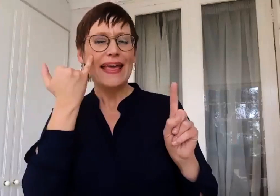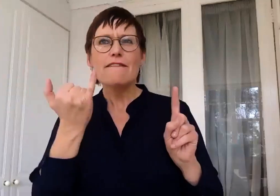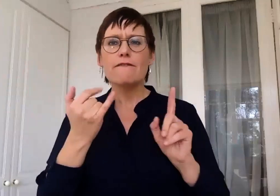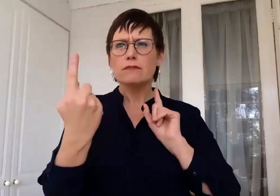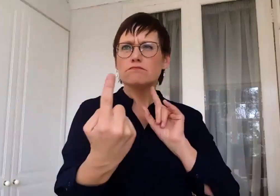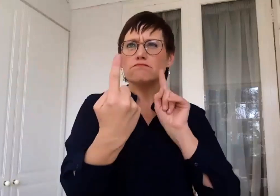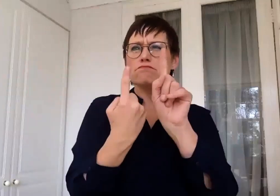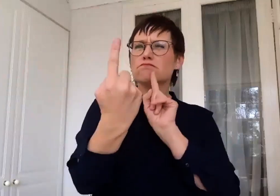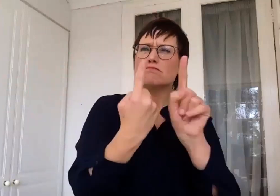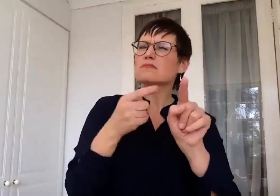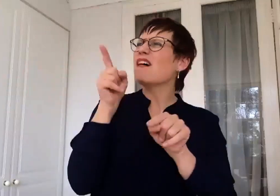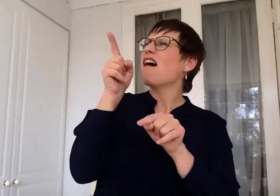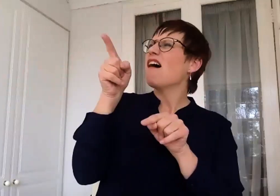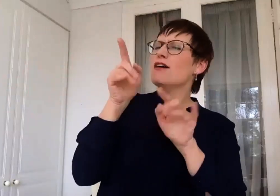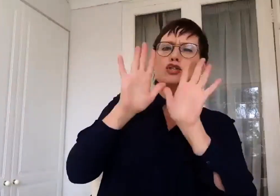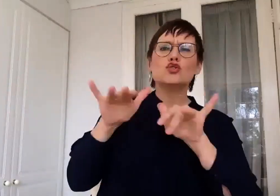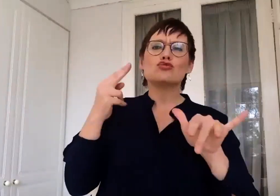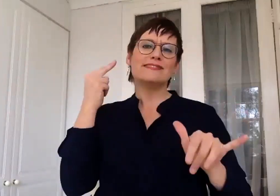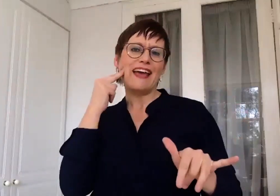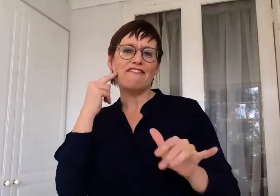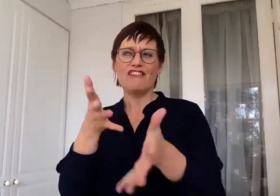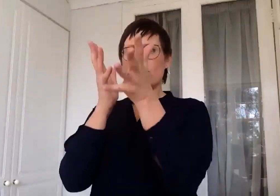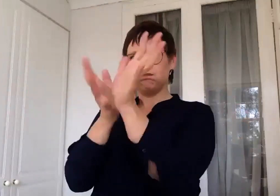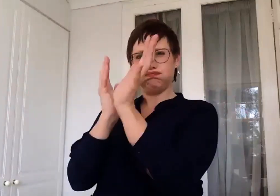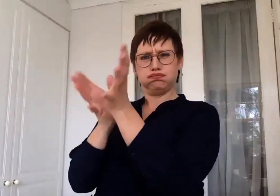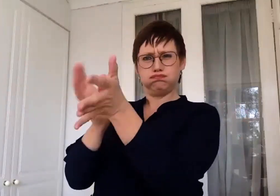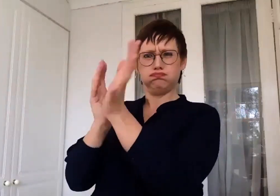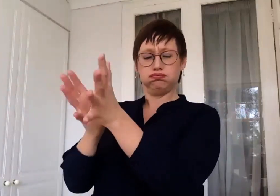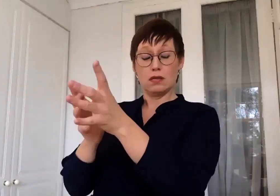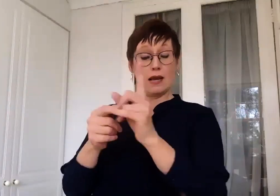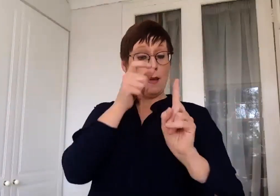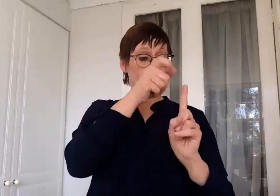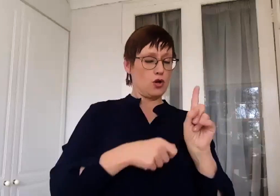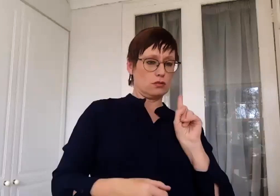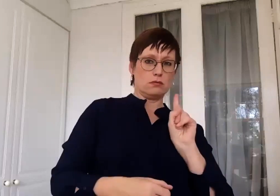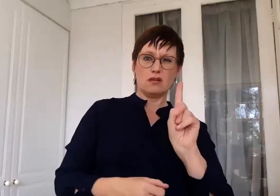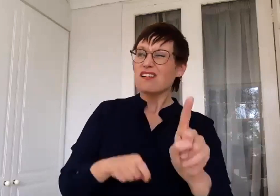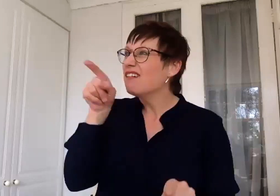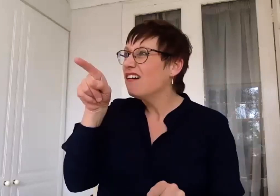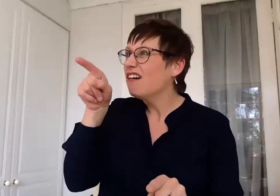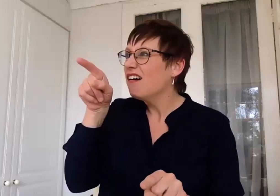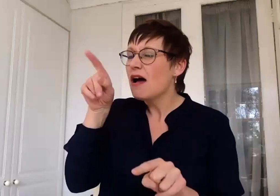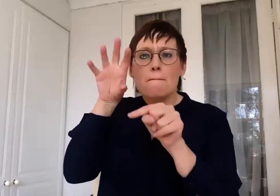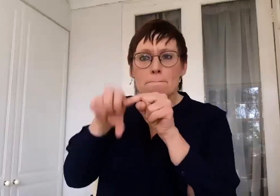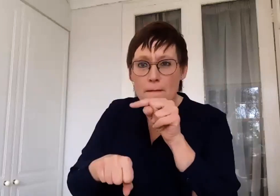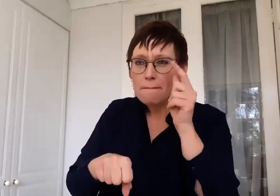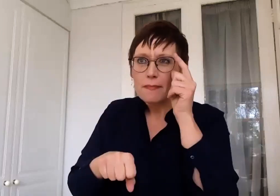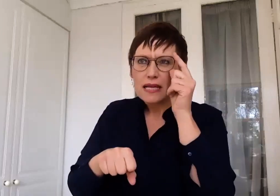children in the playground who are signing, are you able to intuit personality differences?